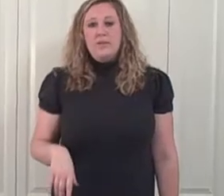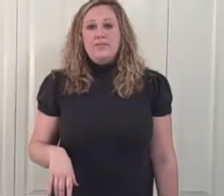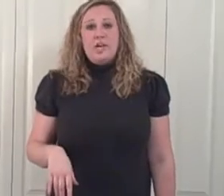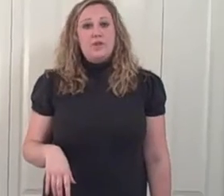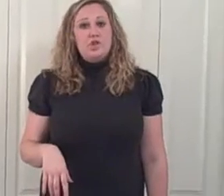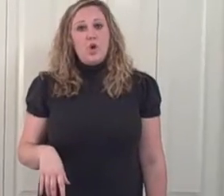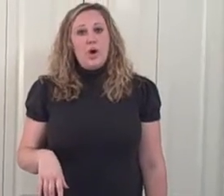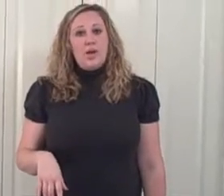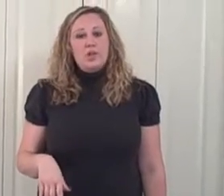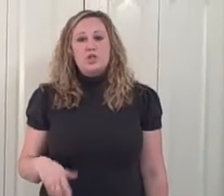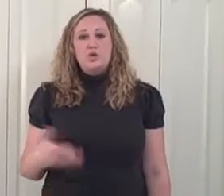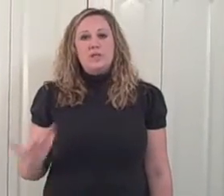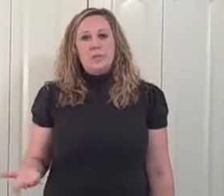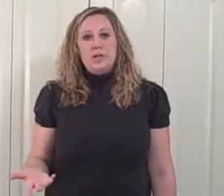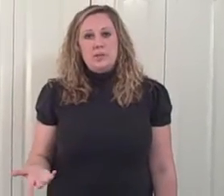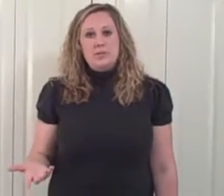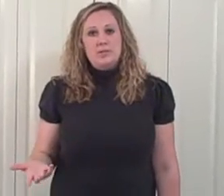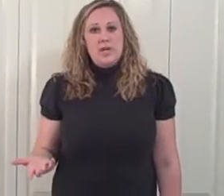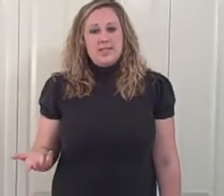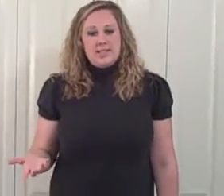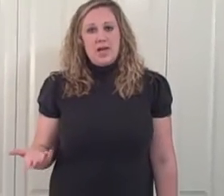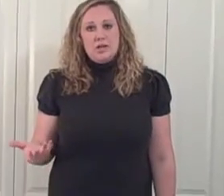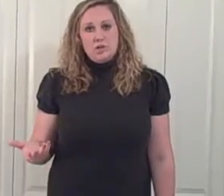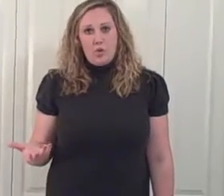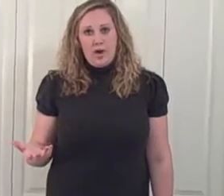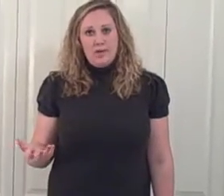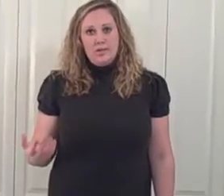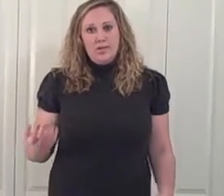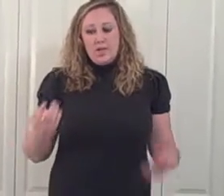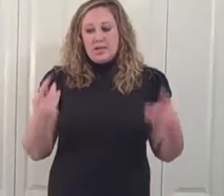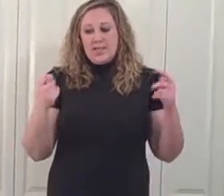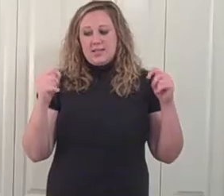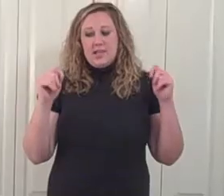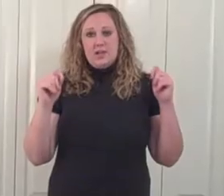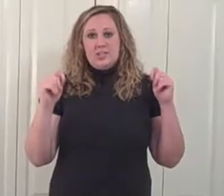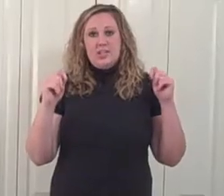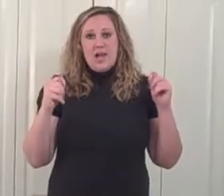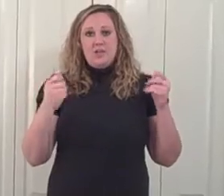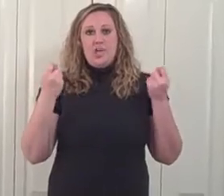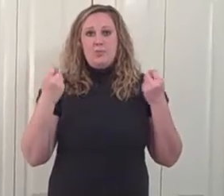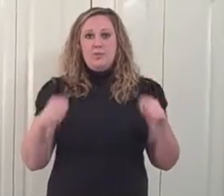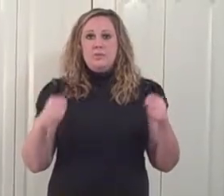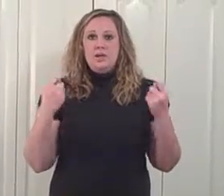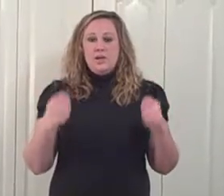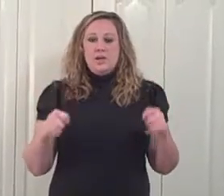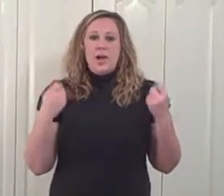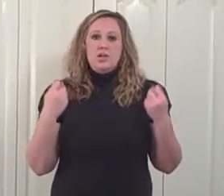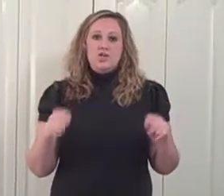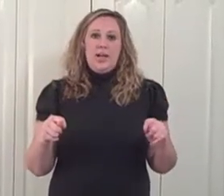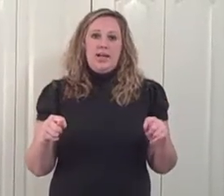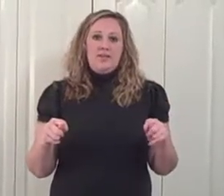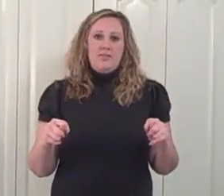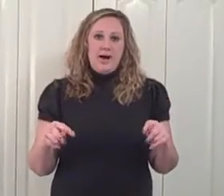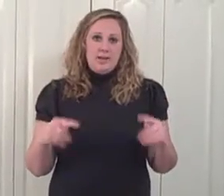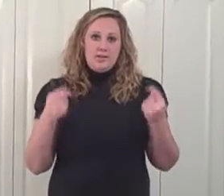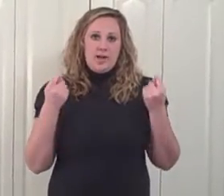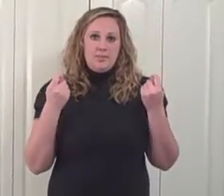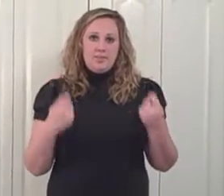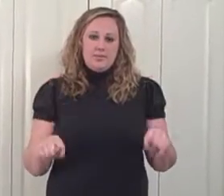Sign for toy. There's two different ways you can sign toy. Take the letter T handshape, kind of shake it out of your body two times.